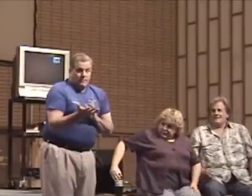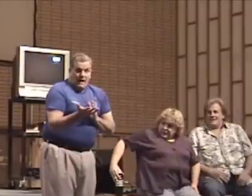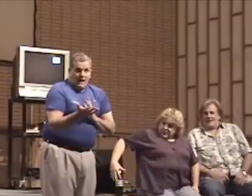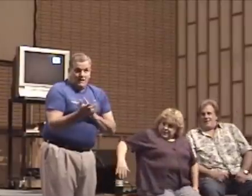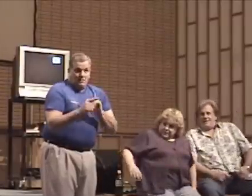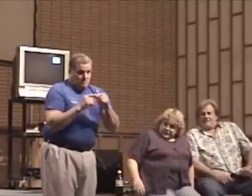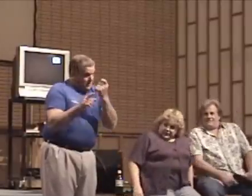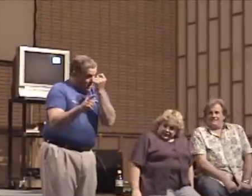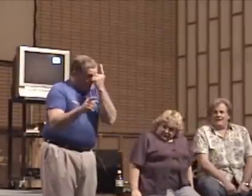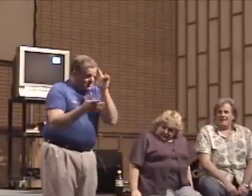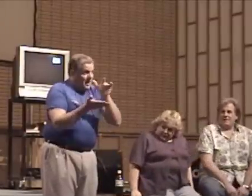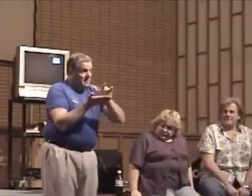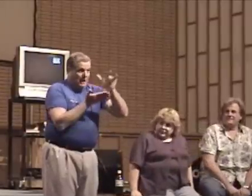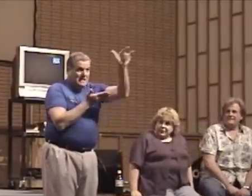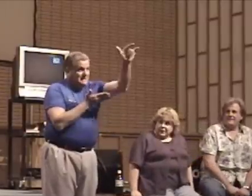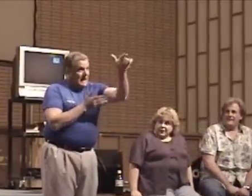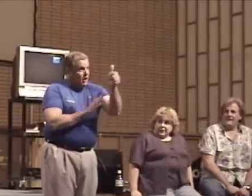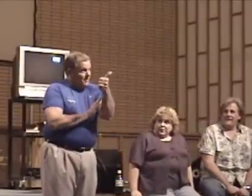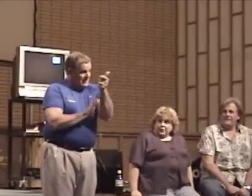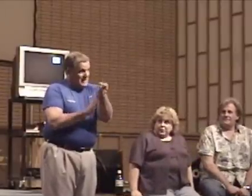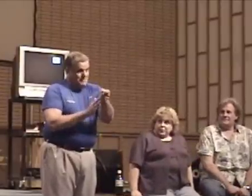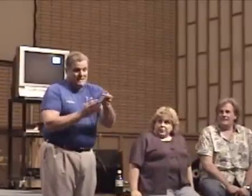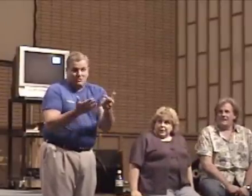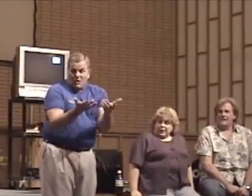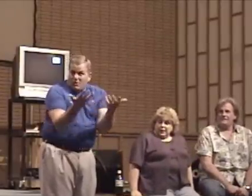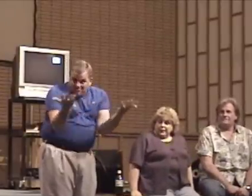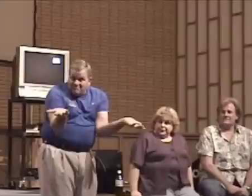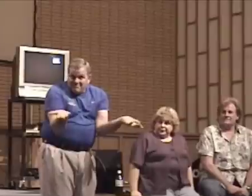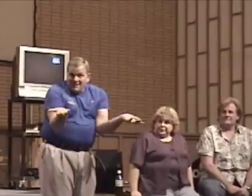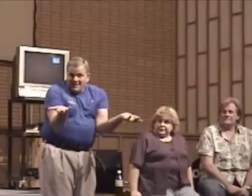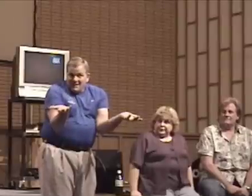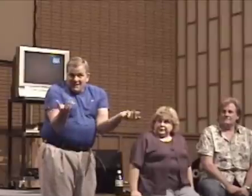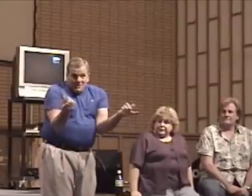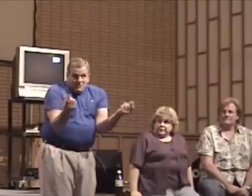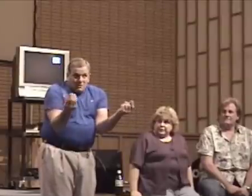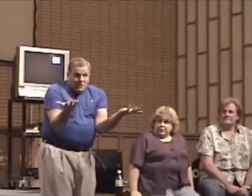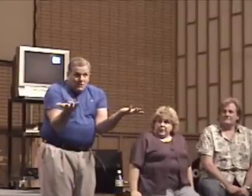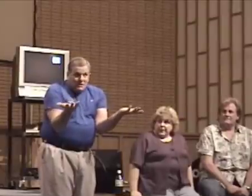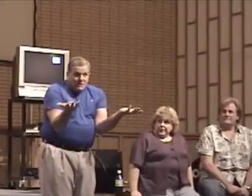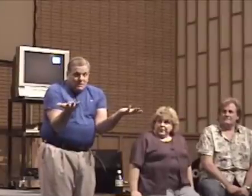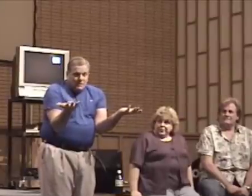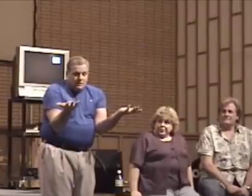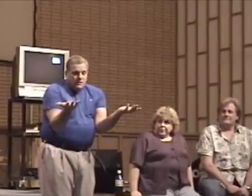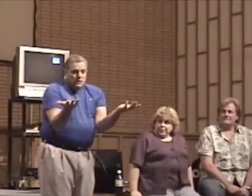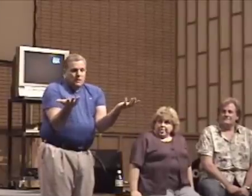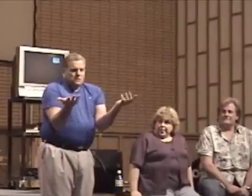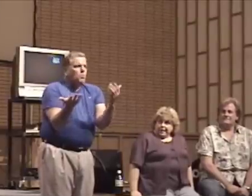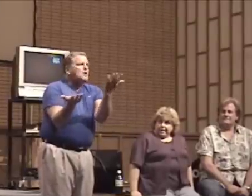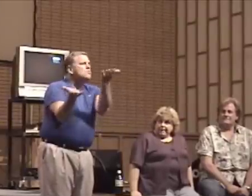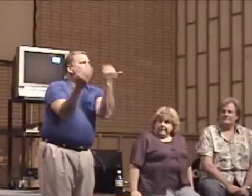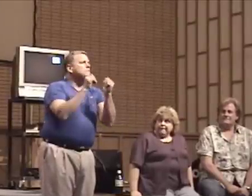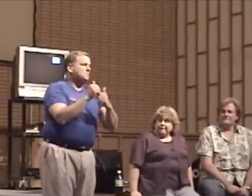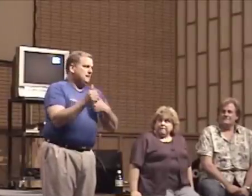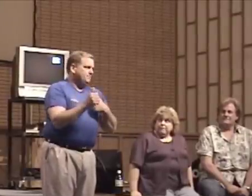Fine, but you understand the plane takes off. So, what do you do? So, what do you come to me?